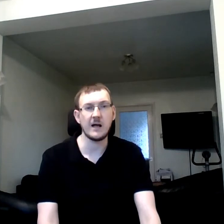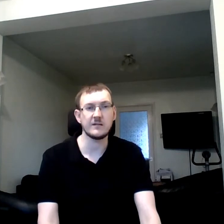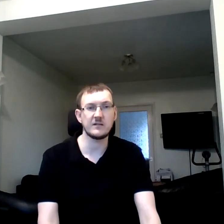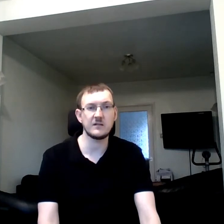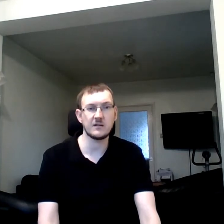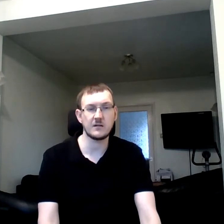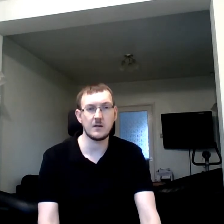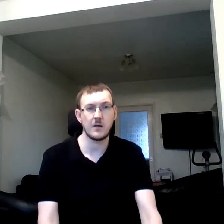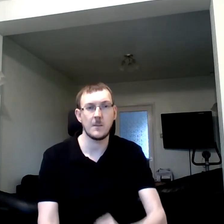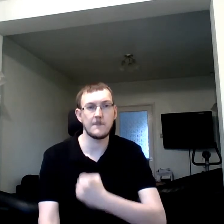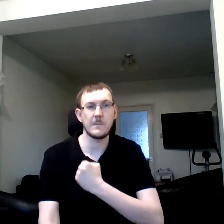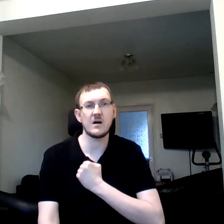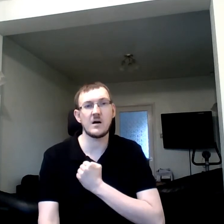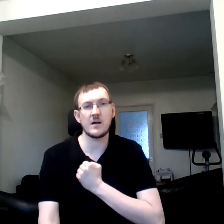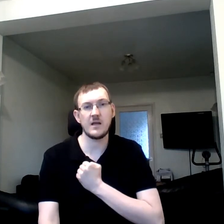as mine.